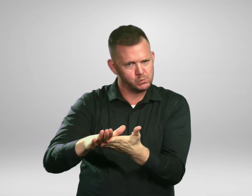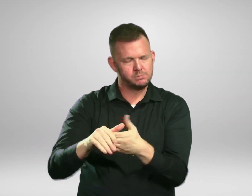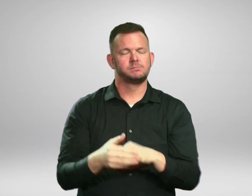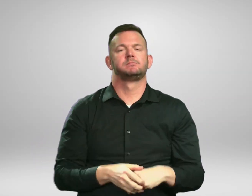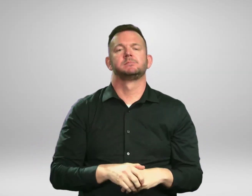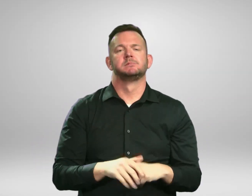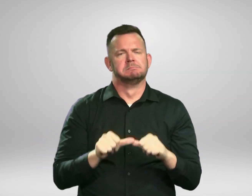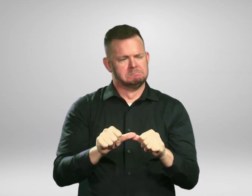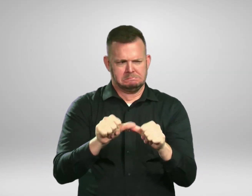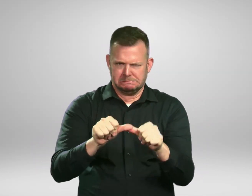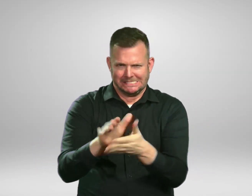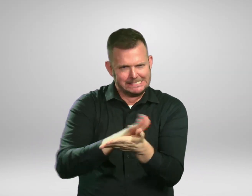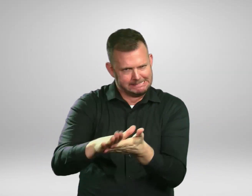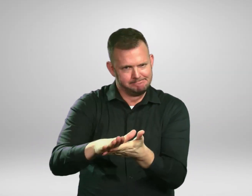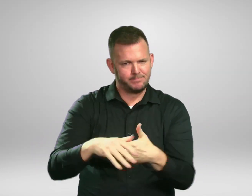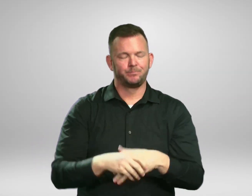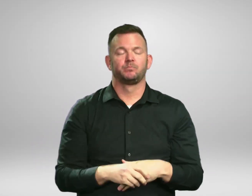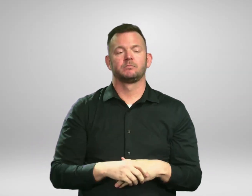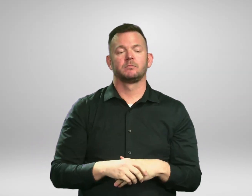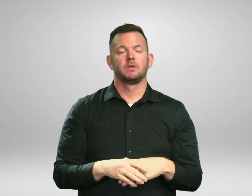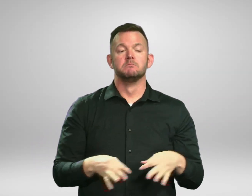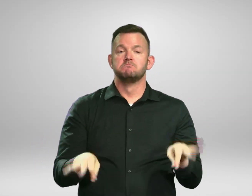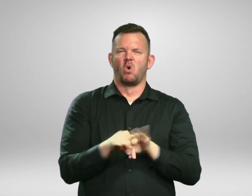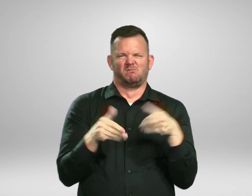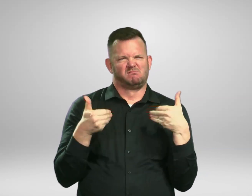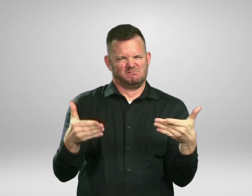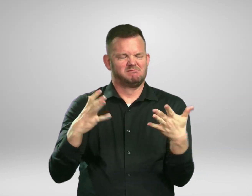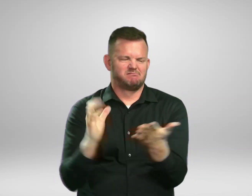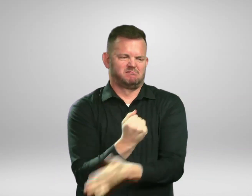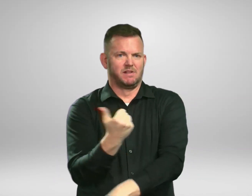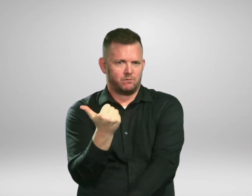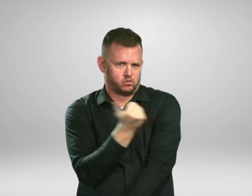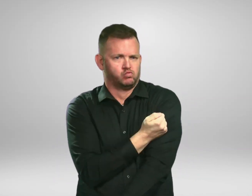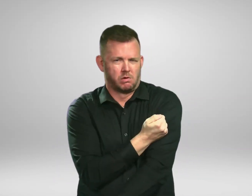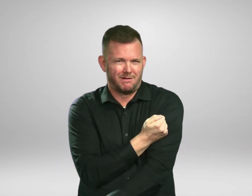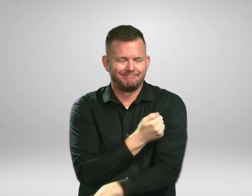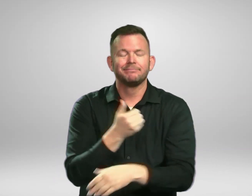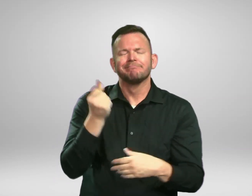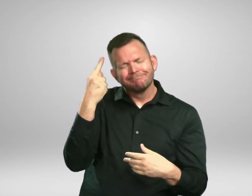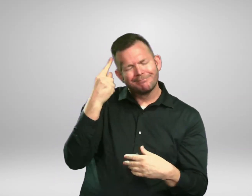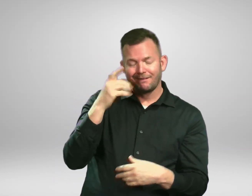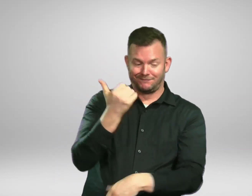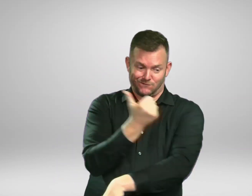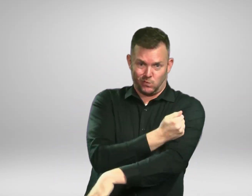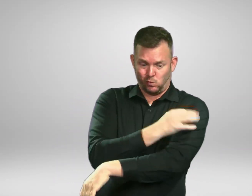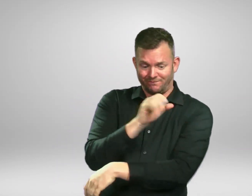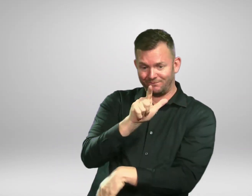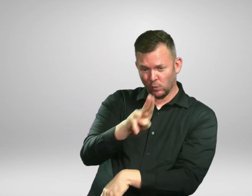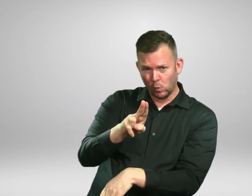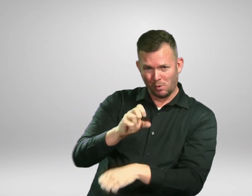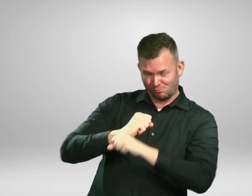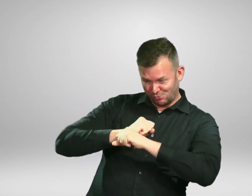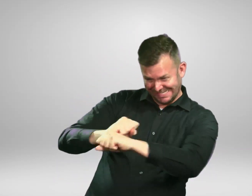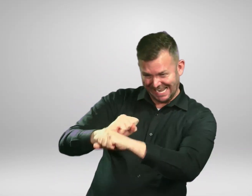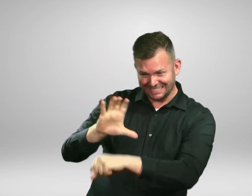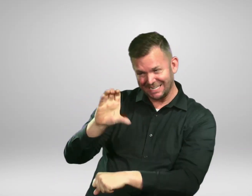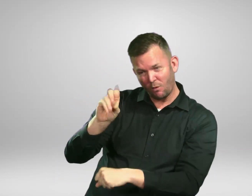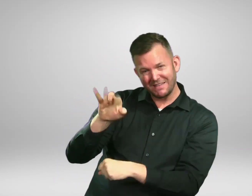Get a flu shot. Although the flu shot does not protect against COVID-19, it is flu